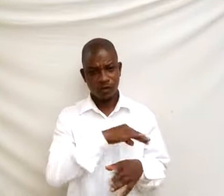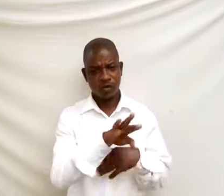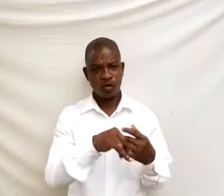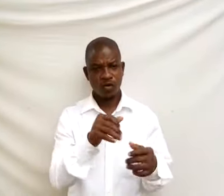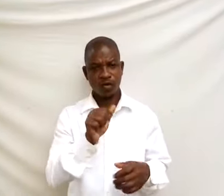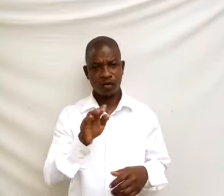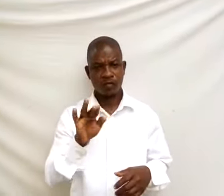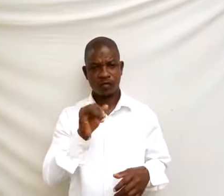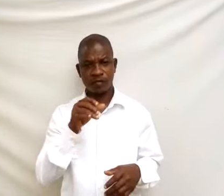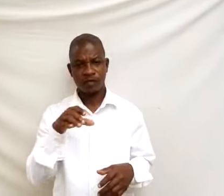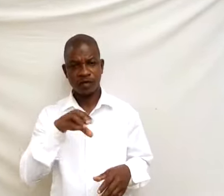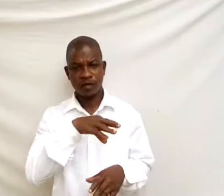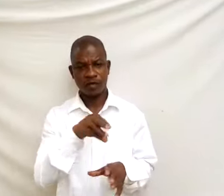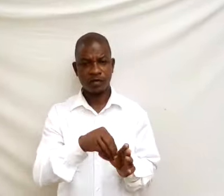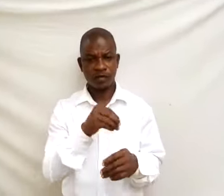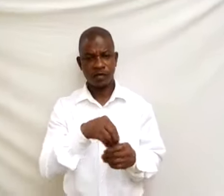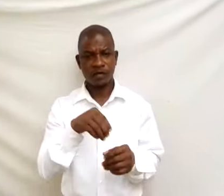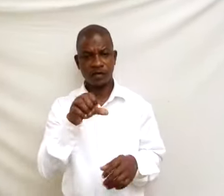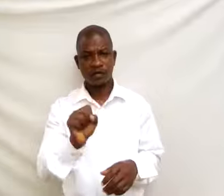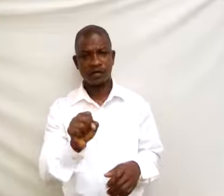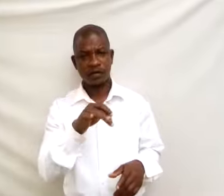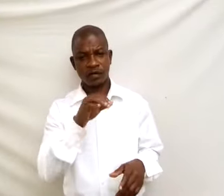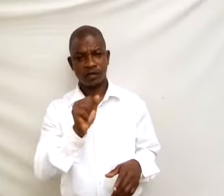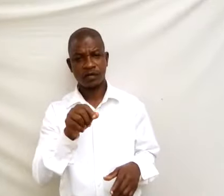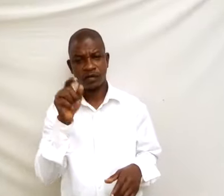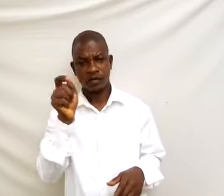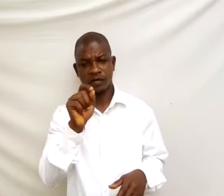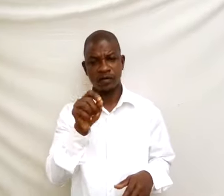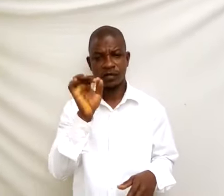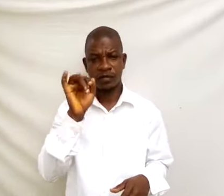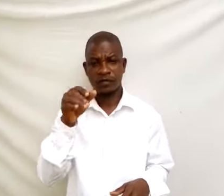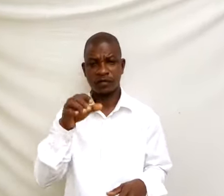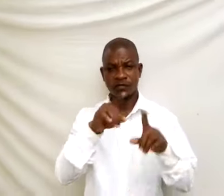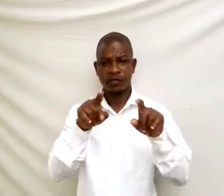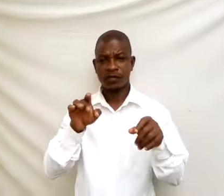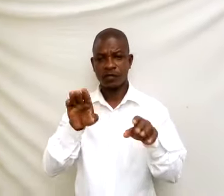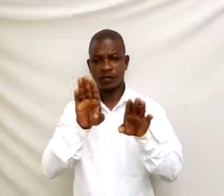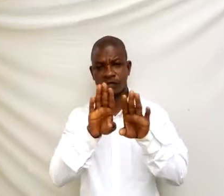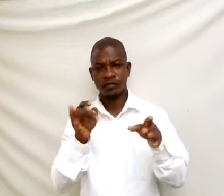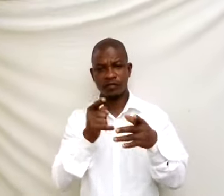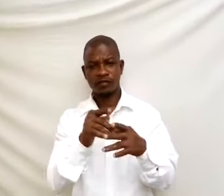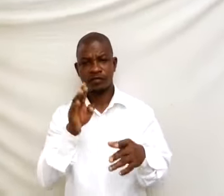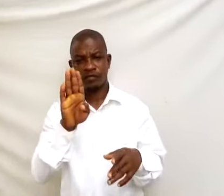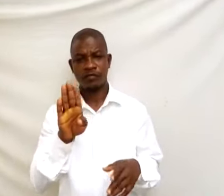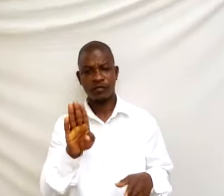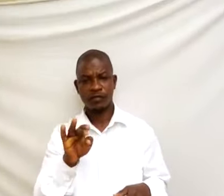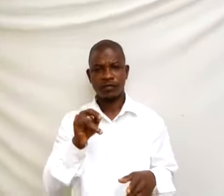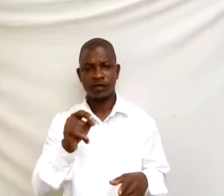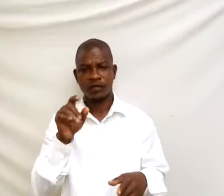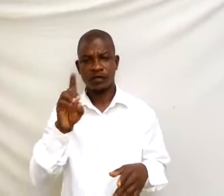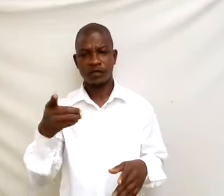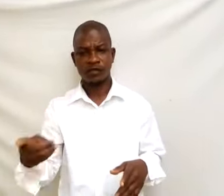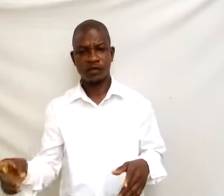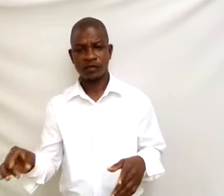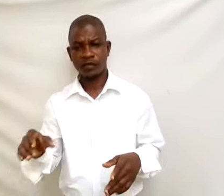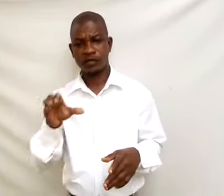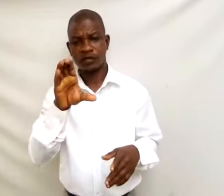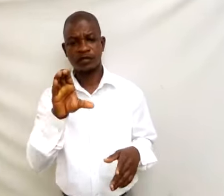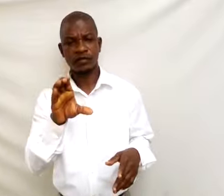containing S, A star bracket open B delta C bracket